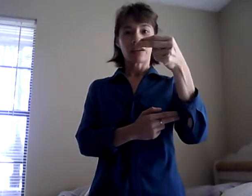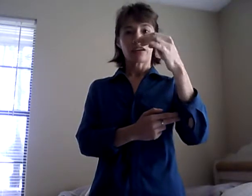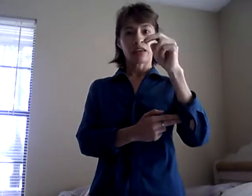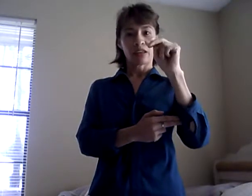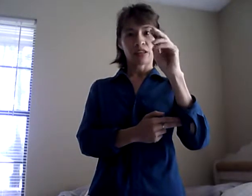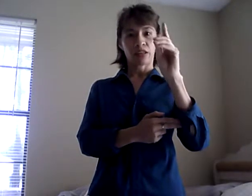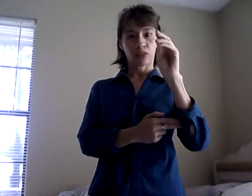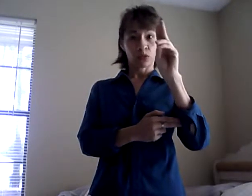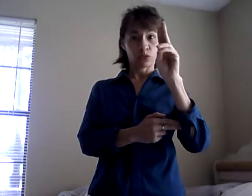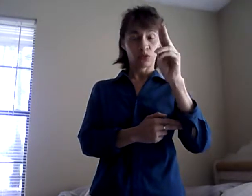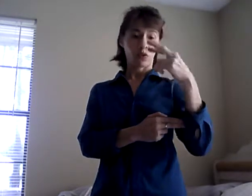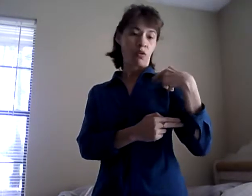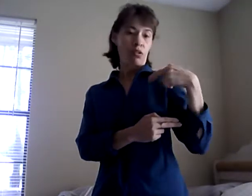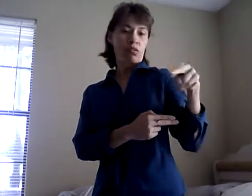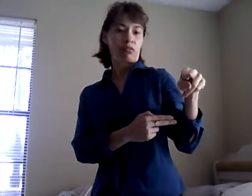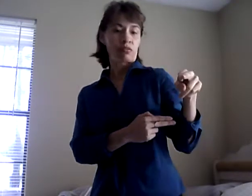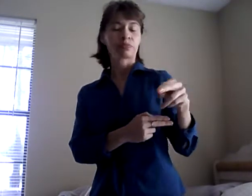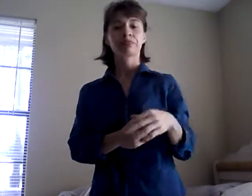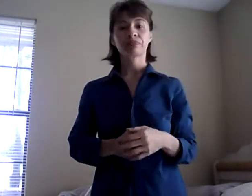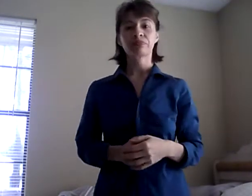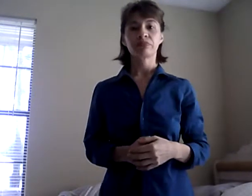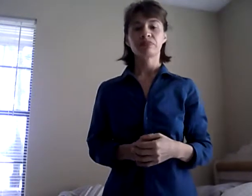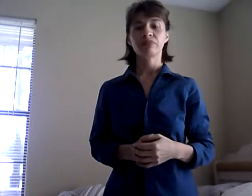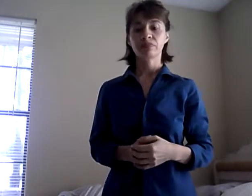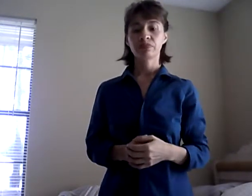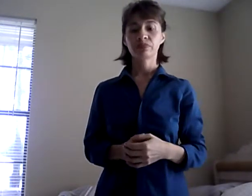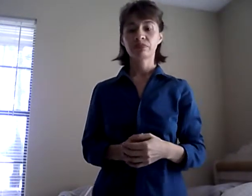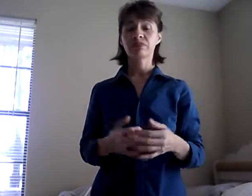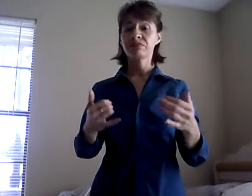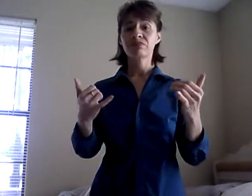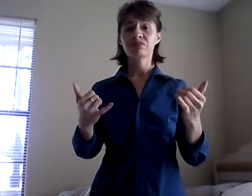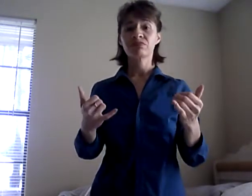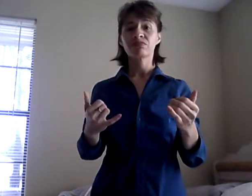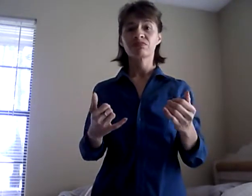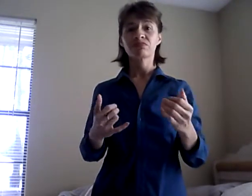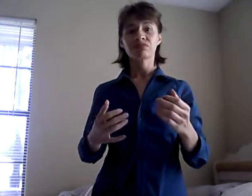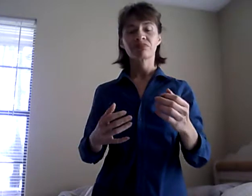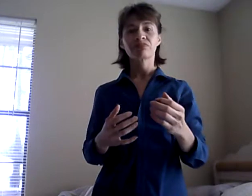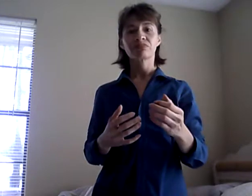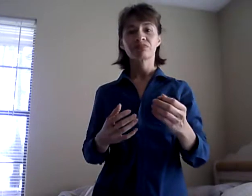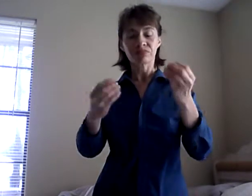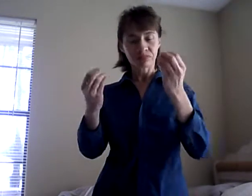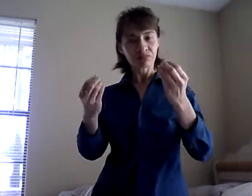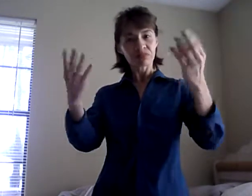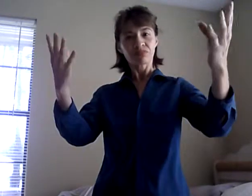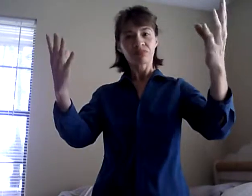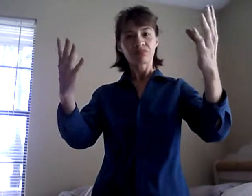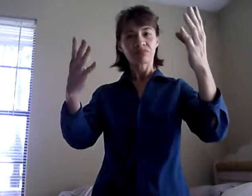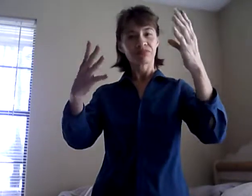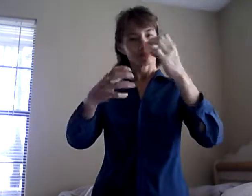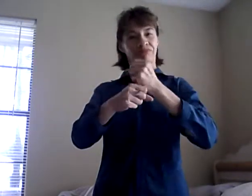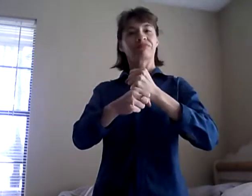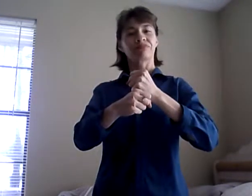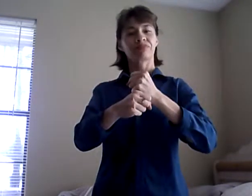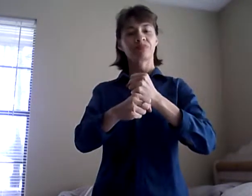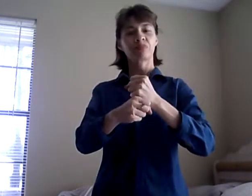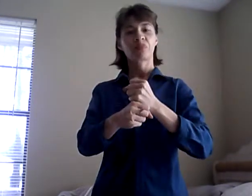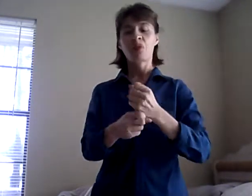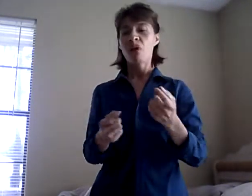First, I want to just give you a short history of what happened when I think it might happen again. Two weeks ago,